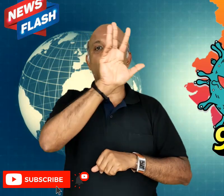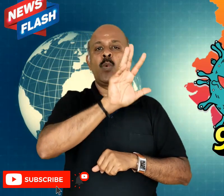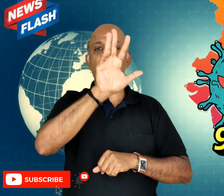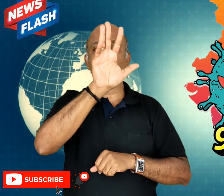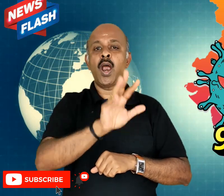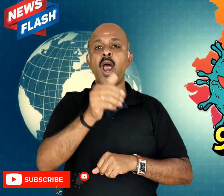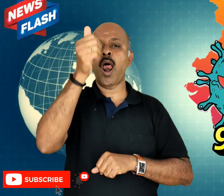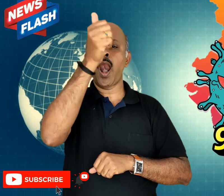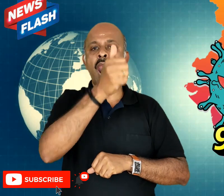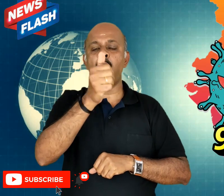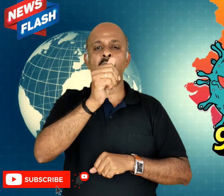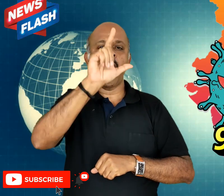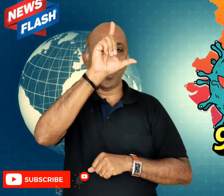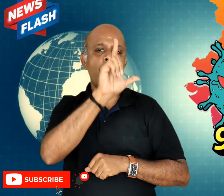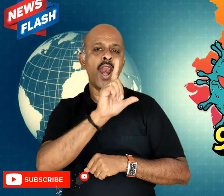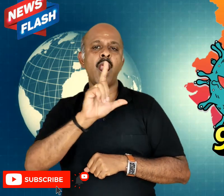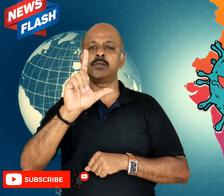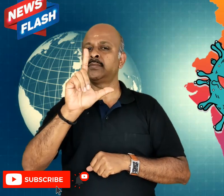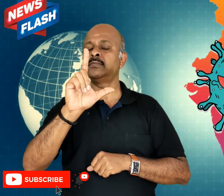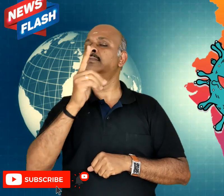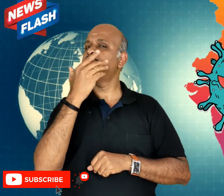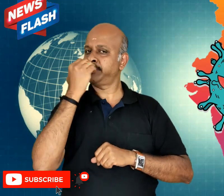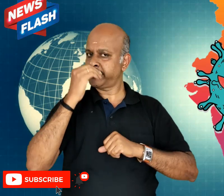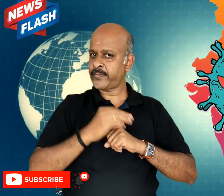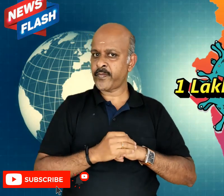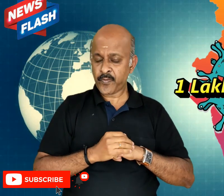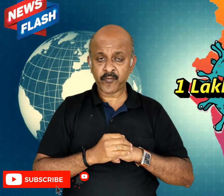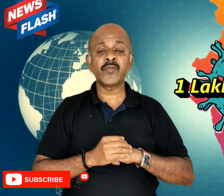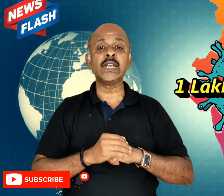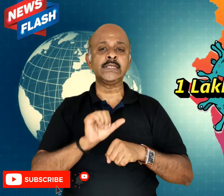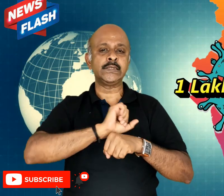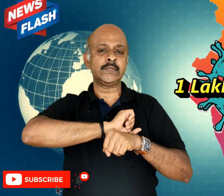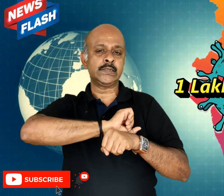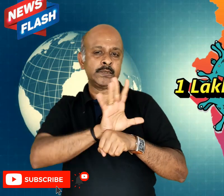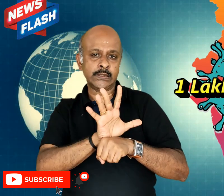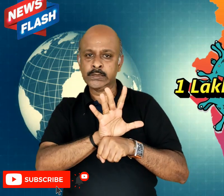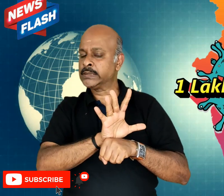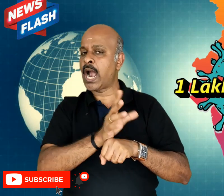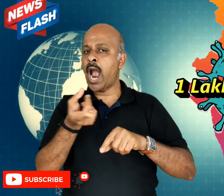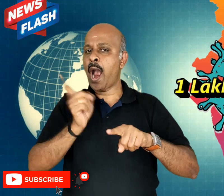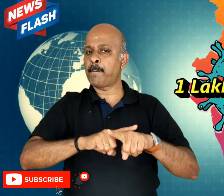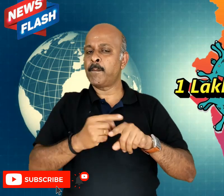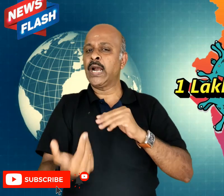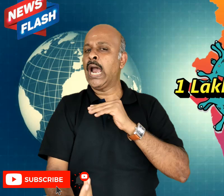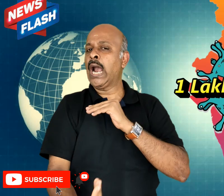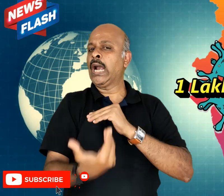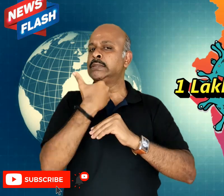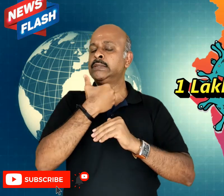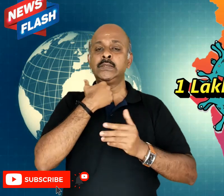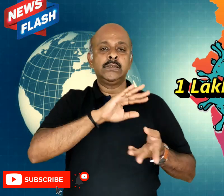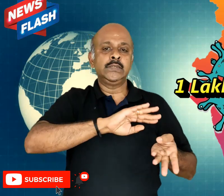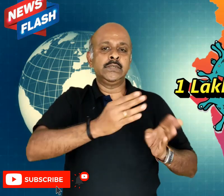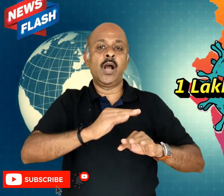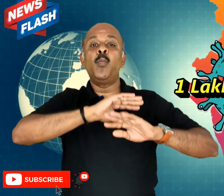infected with it and over